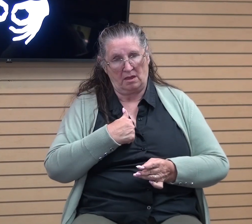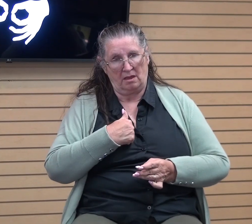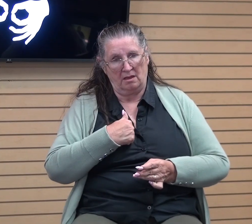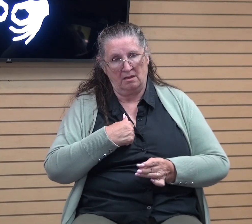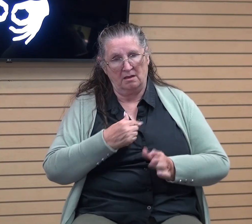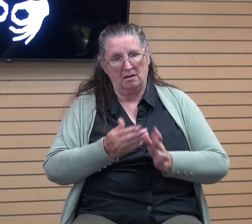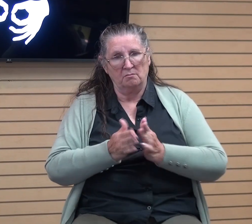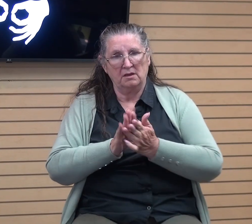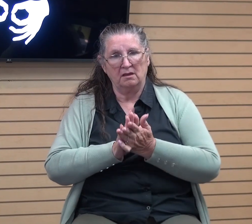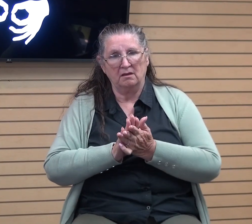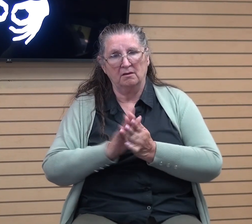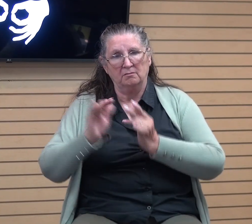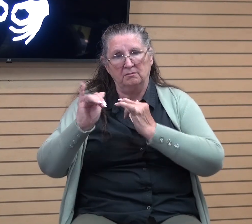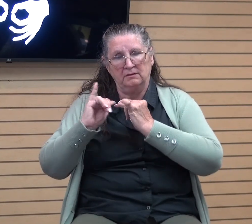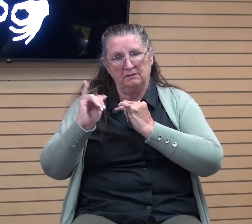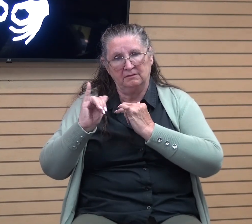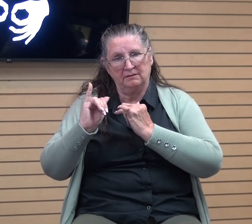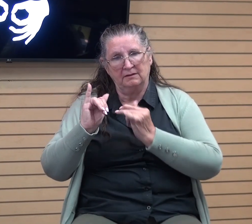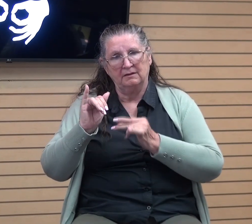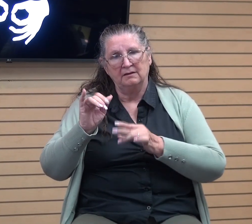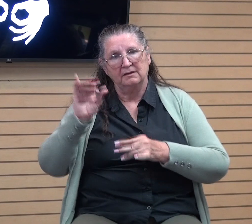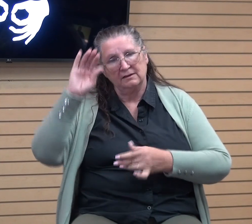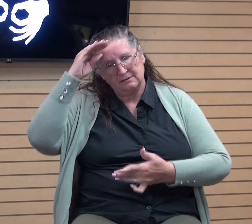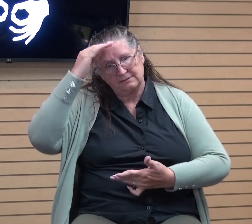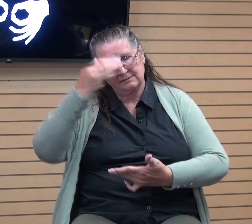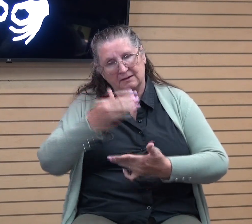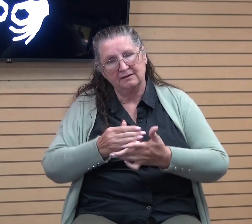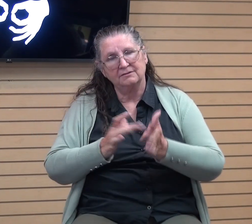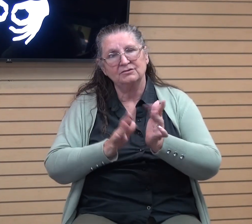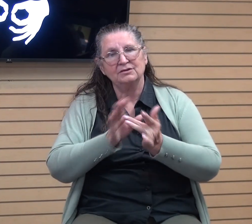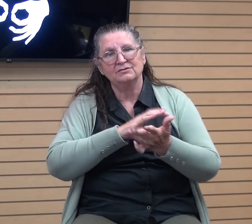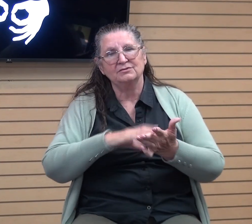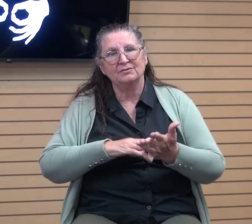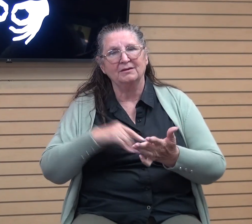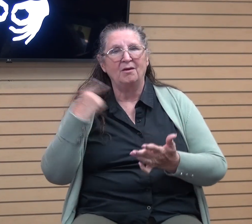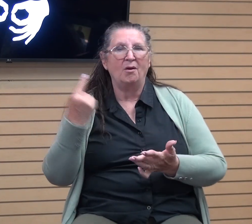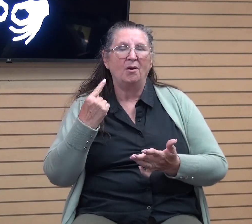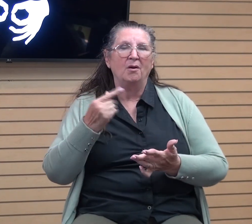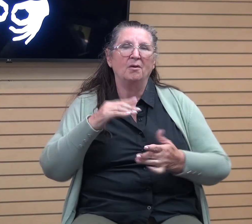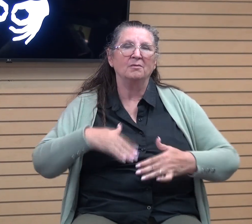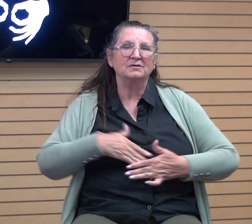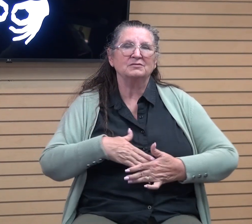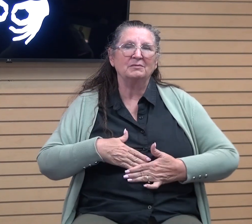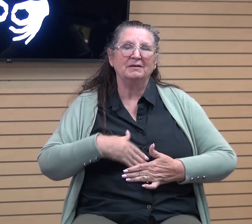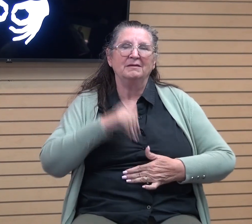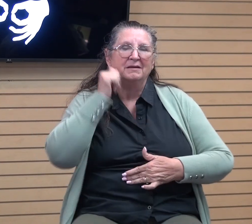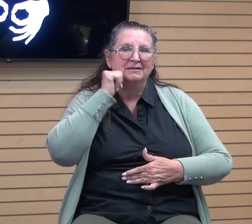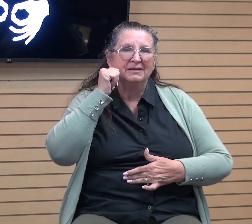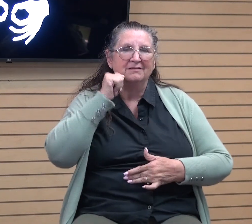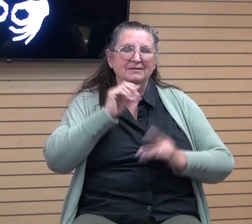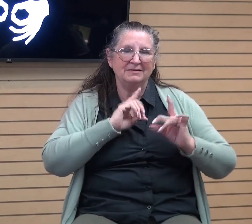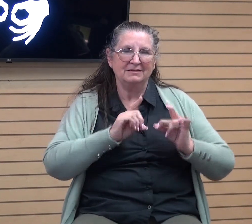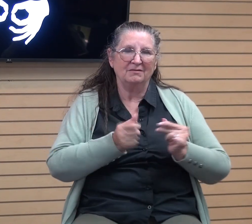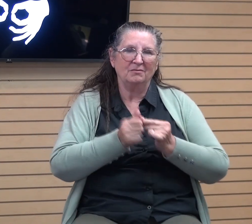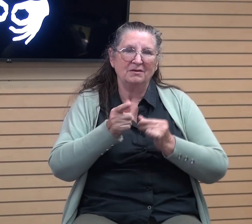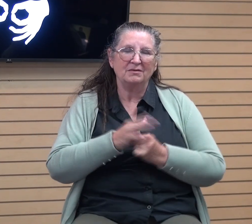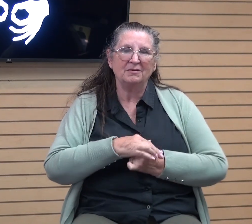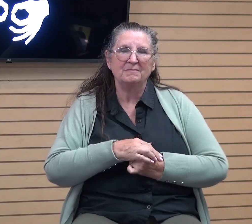like his son, Jesus Christ. Hey guys, it's always a pleasure going through these little daily devos with you. And looking